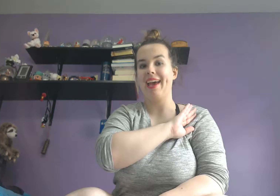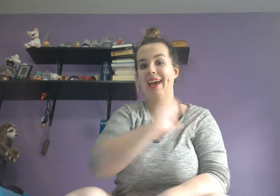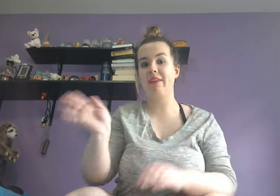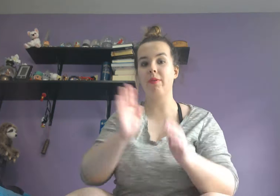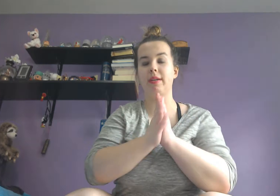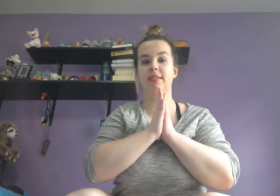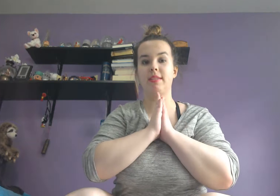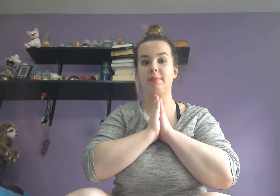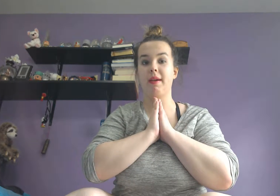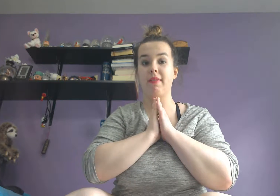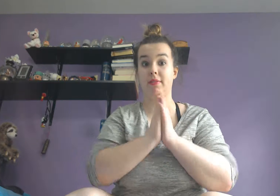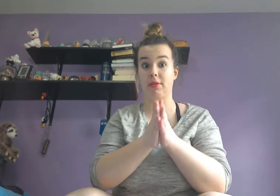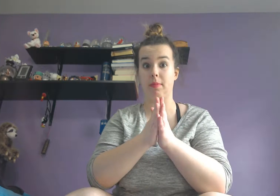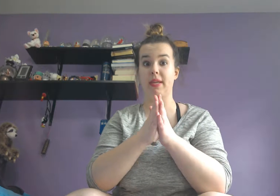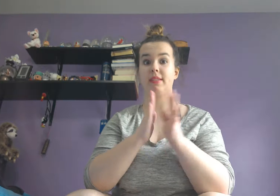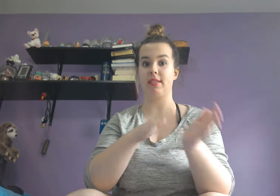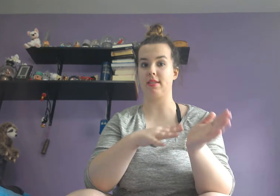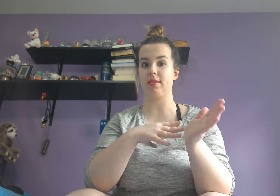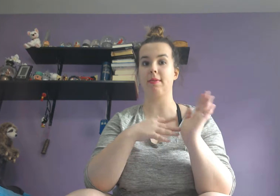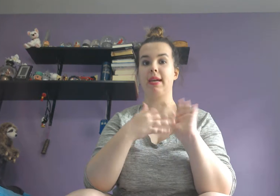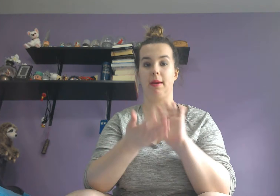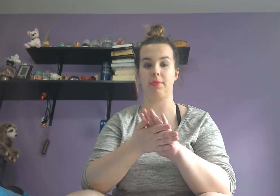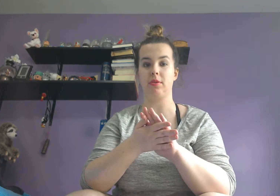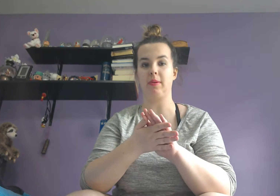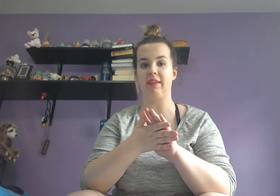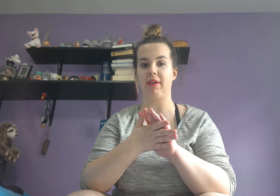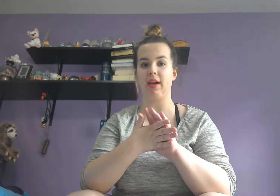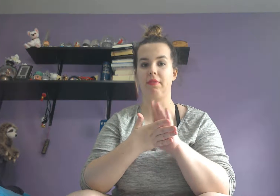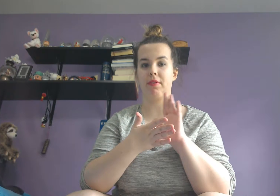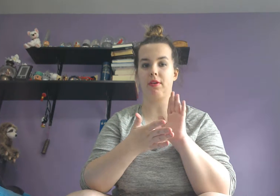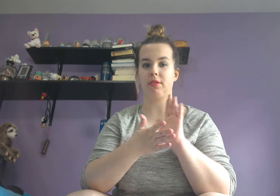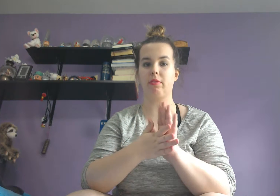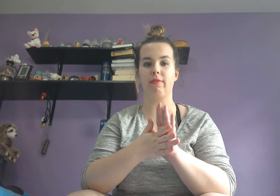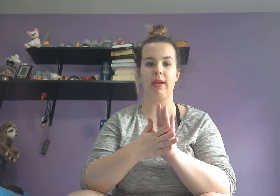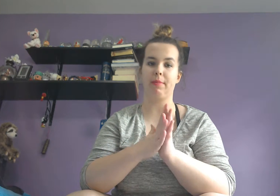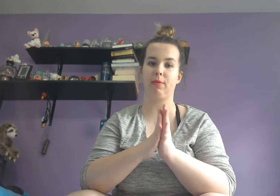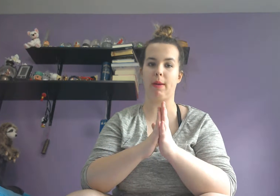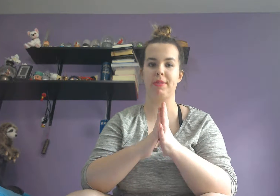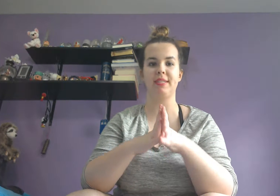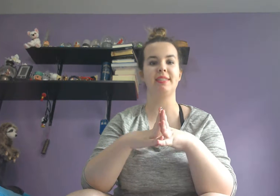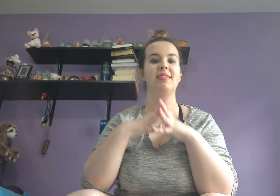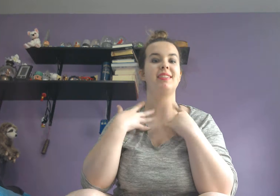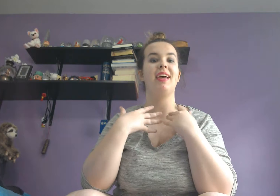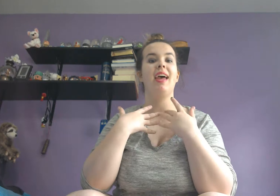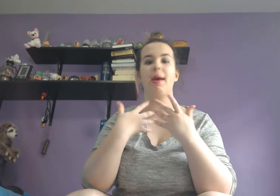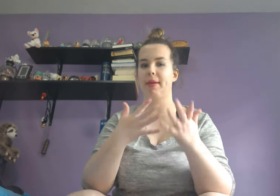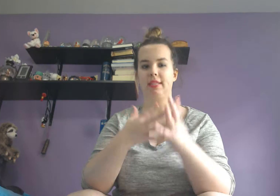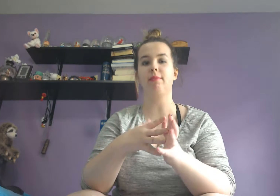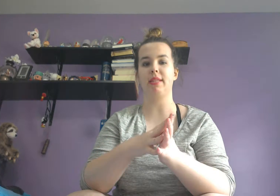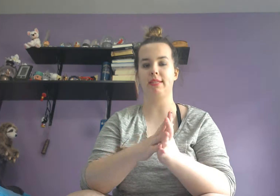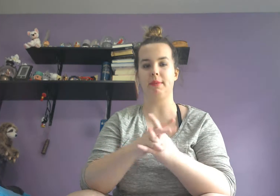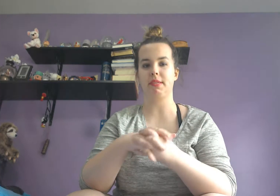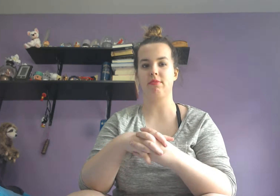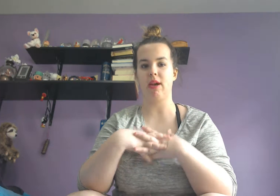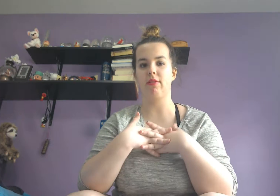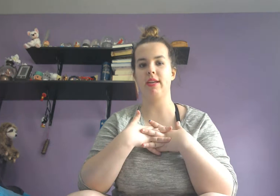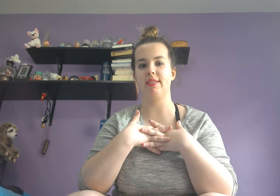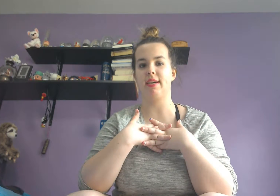Hey everyone, so this is my review of Scorpion, Season 3, Episode 25, called Scorp Family Robinsons. And basically what this episode is about is that